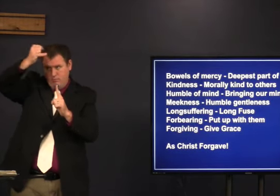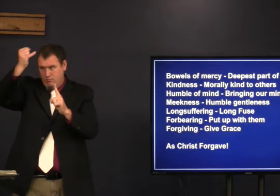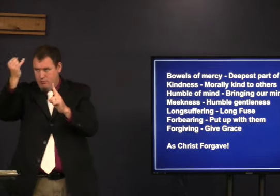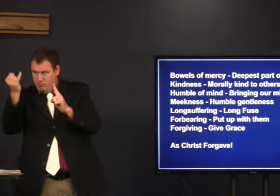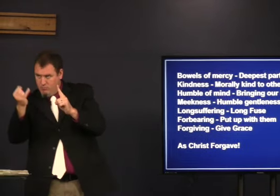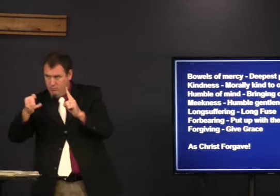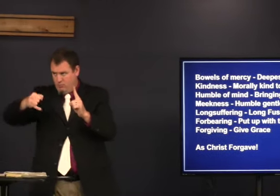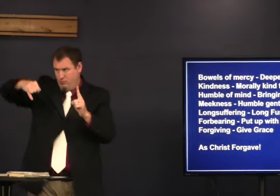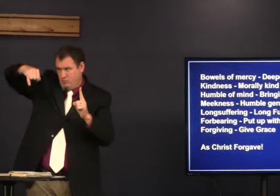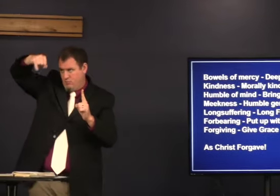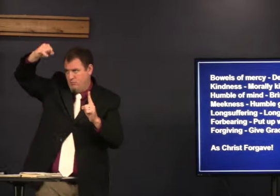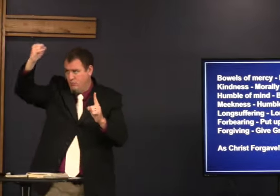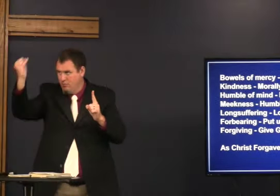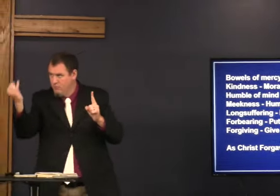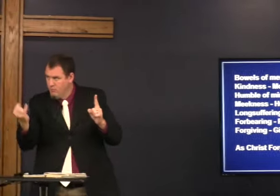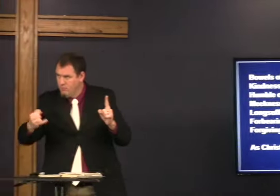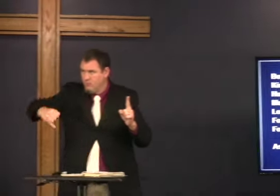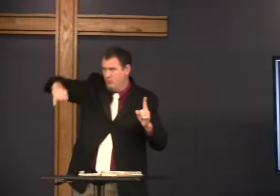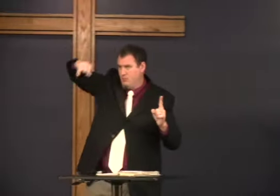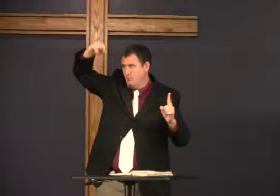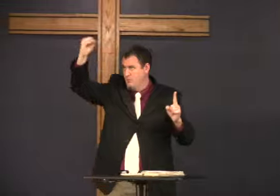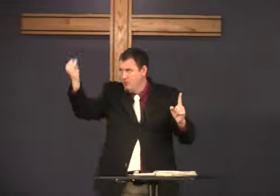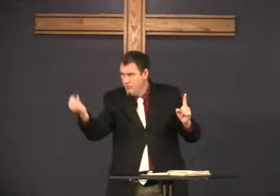That you you have a long fuse.